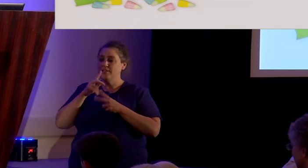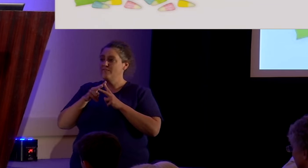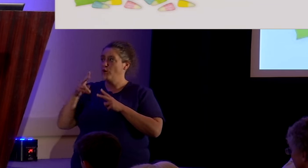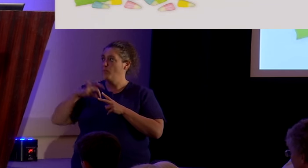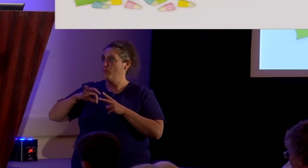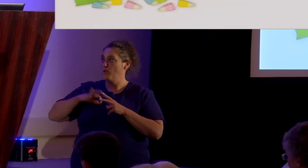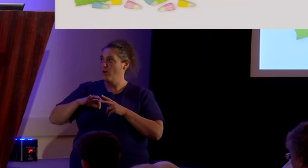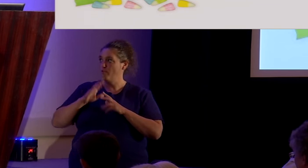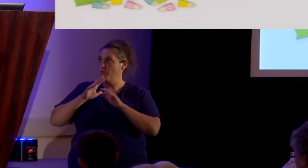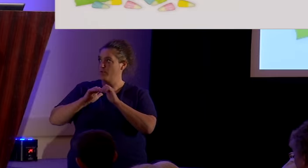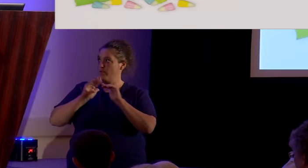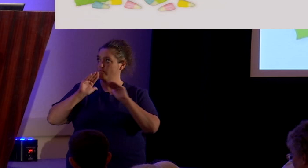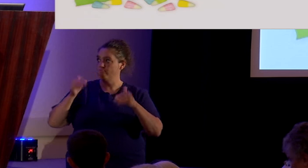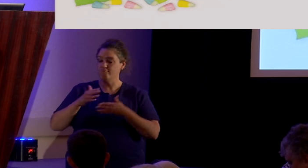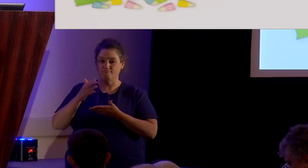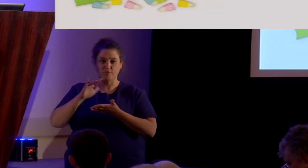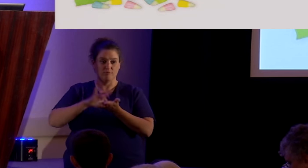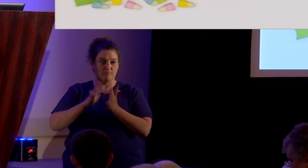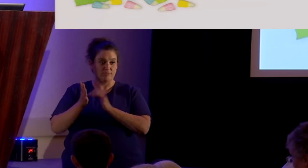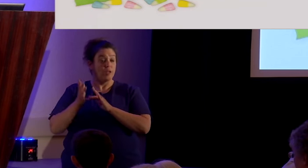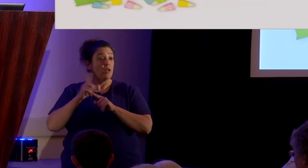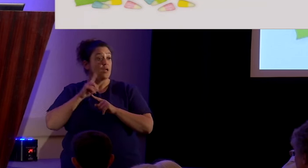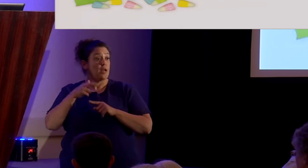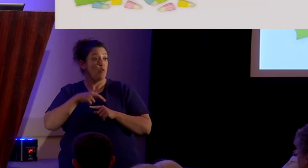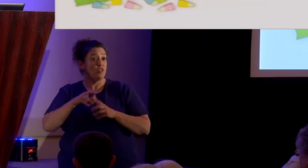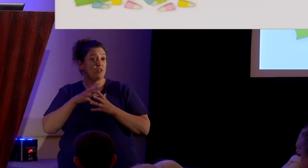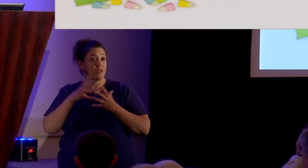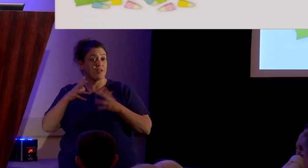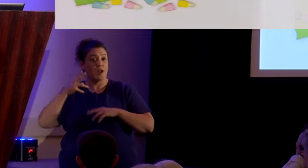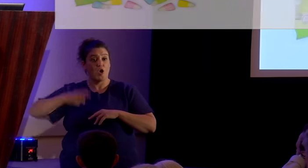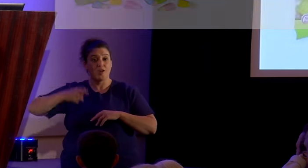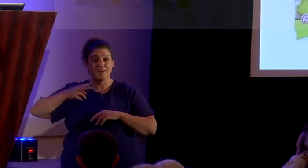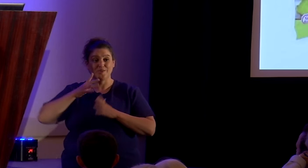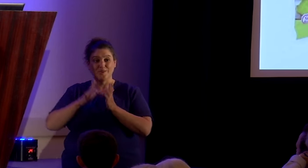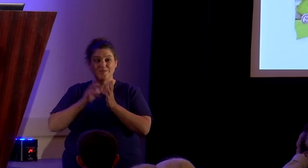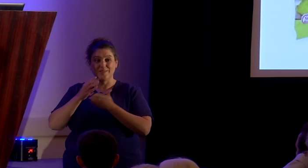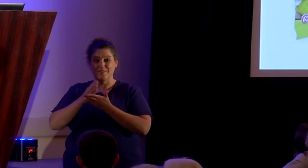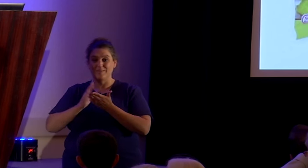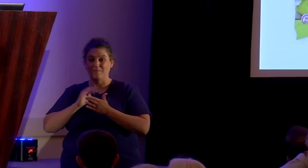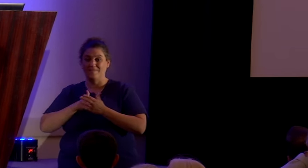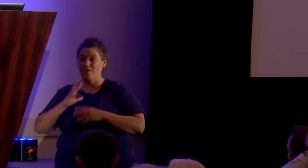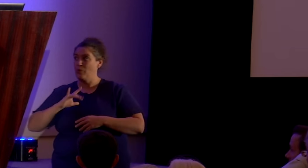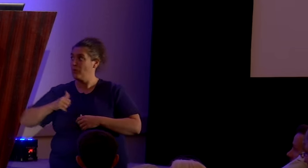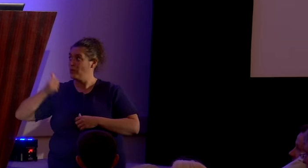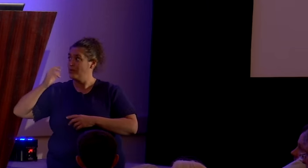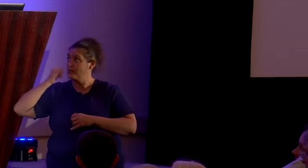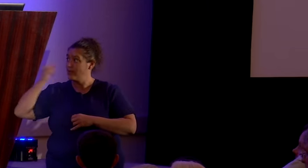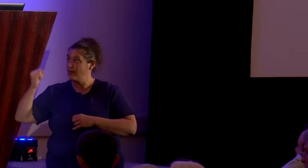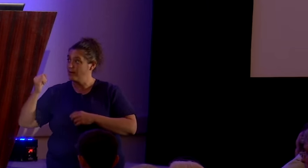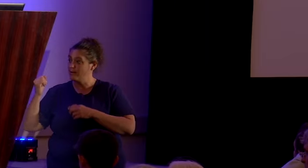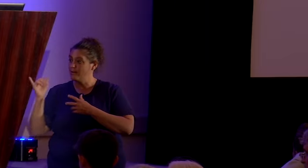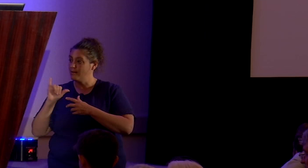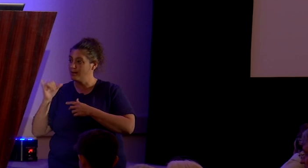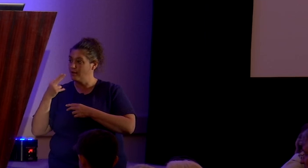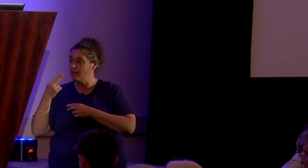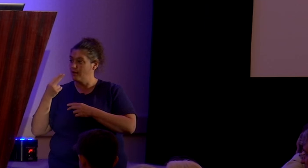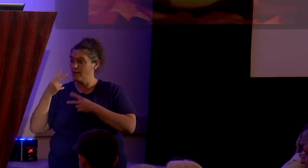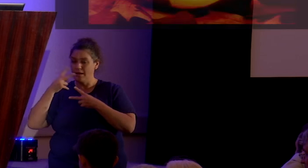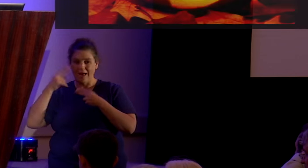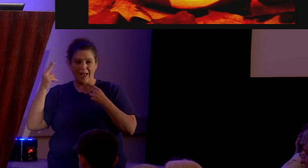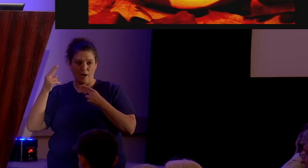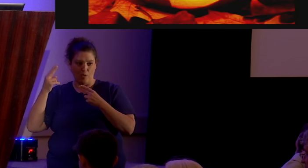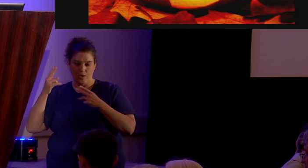Now, religion has a long history of stealing some of the coolest ideas. A great example, of course, is the Halloween